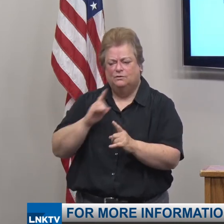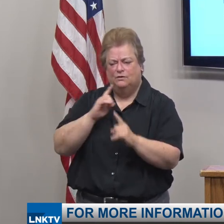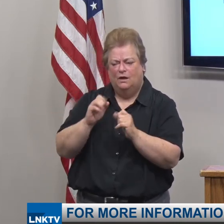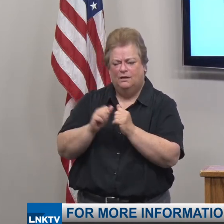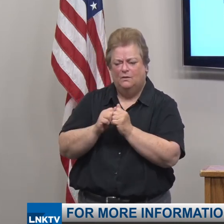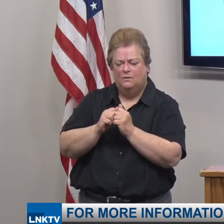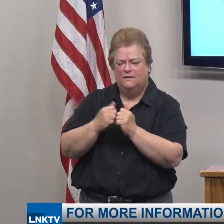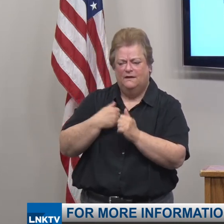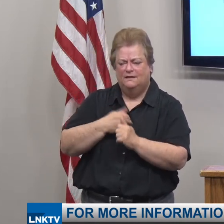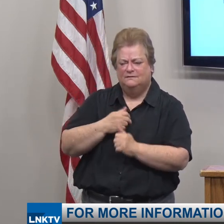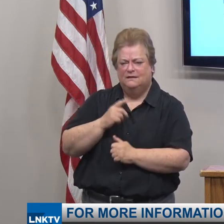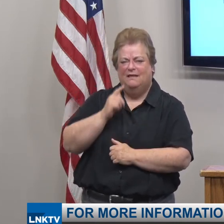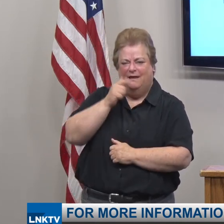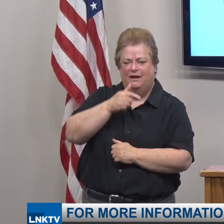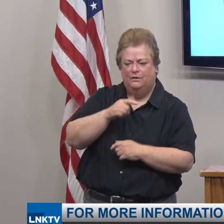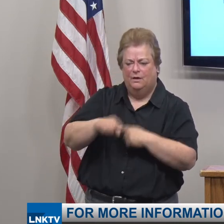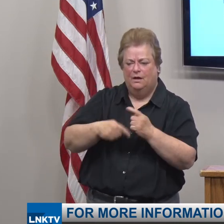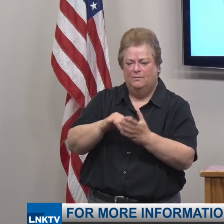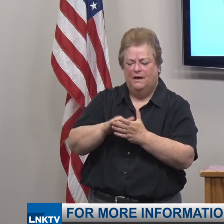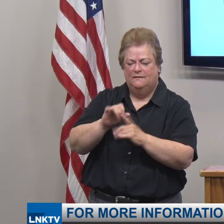little bit later in that situation.